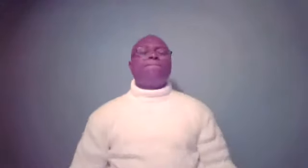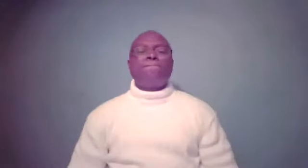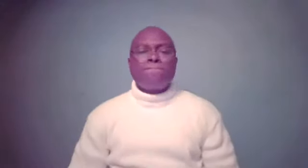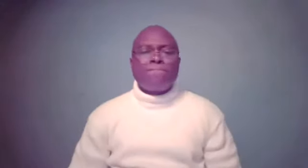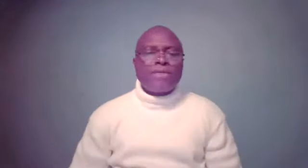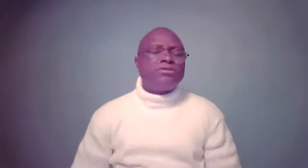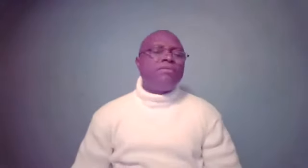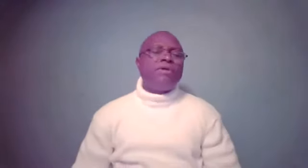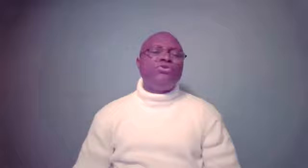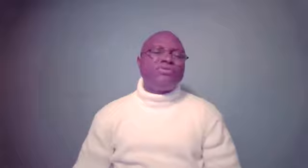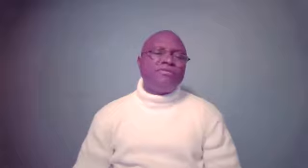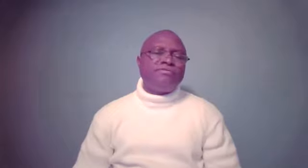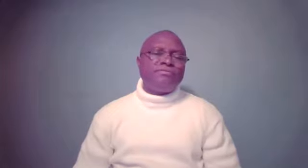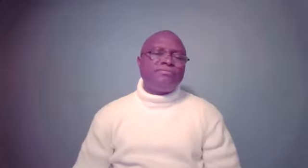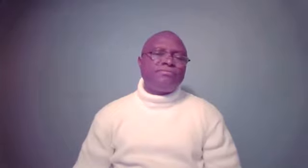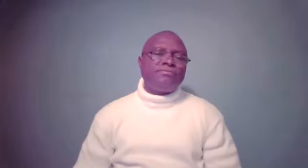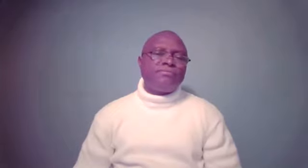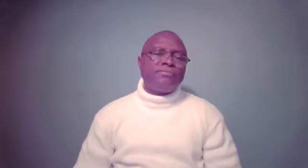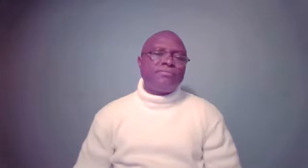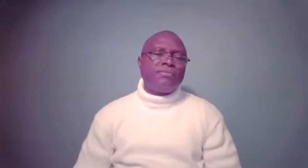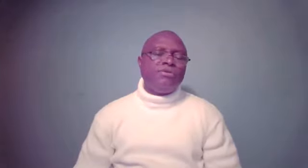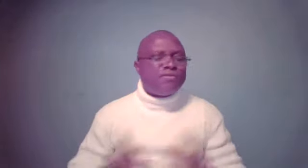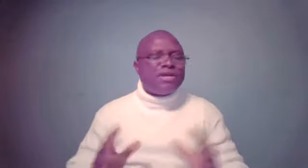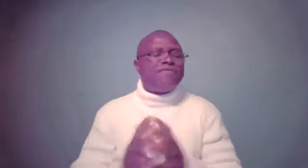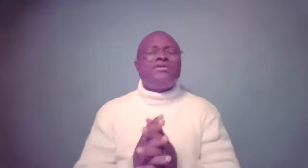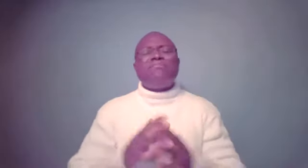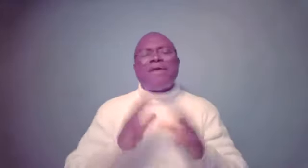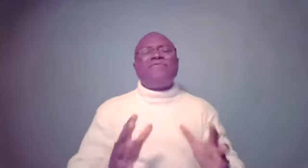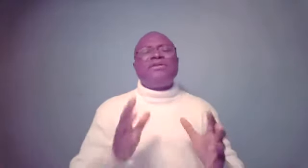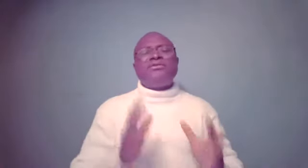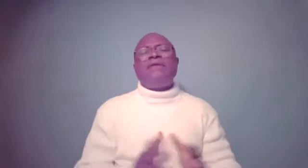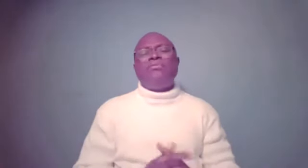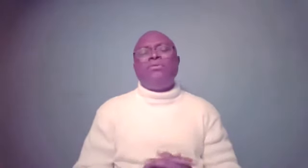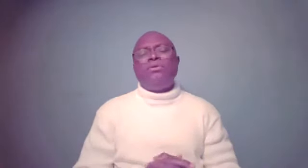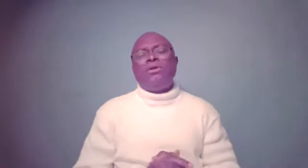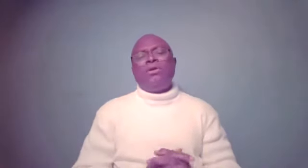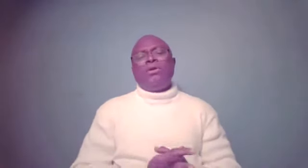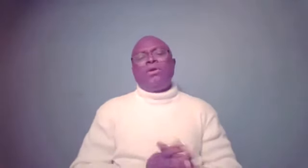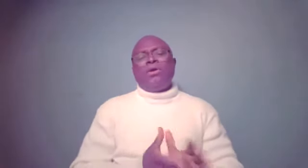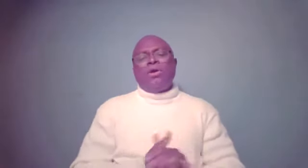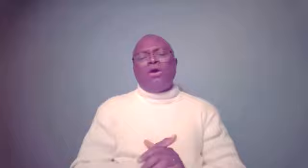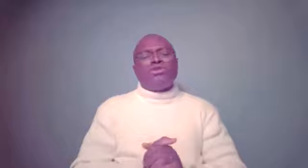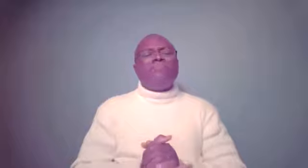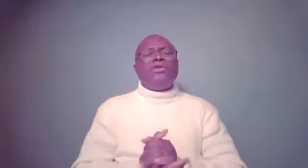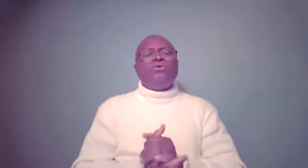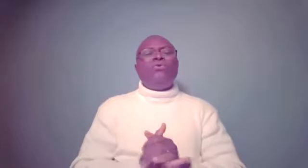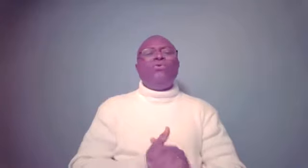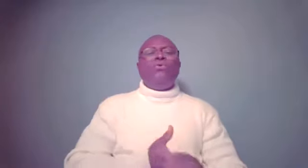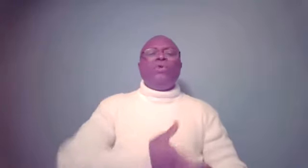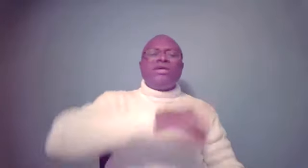Joseph. Let's talk about Joseph. Joseph is a perfect example of somebody who was